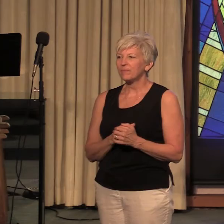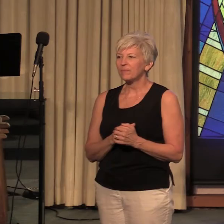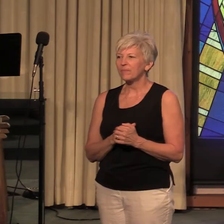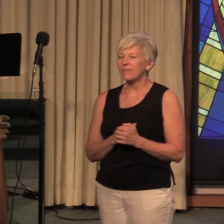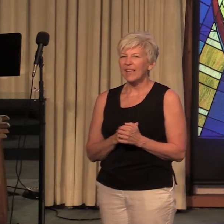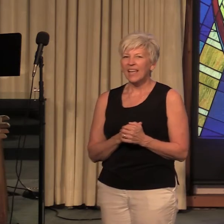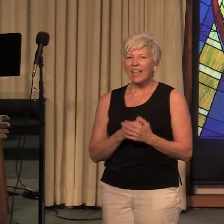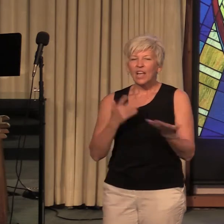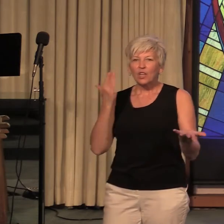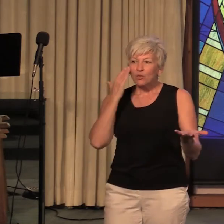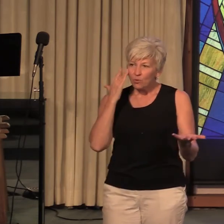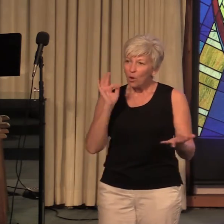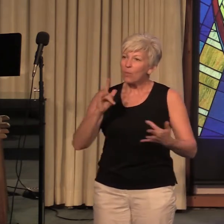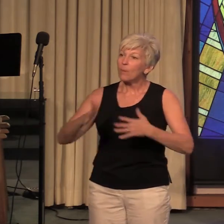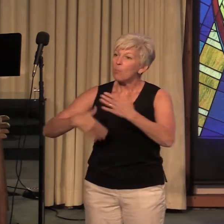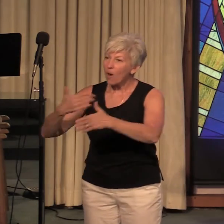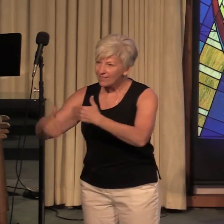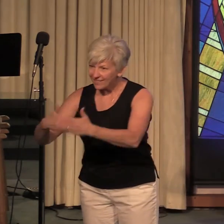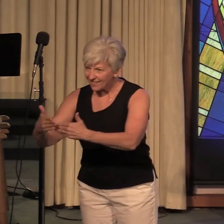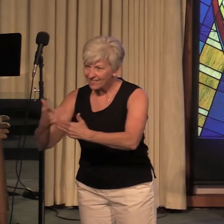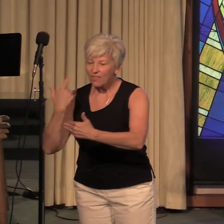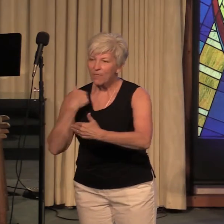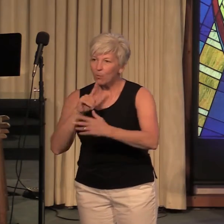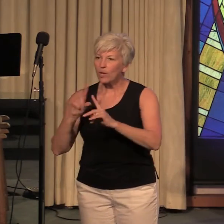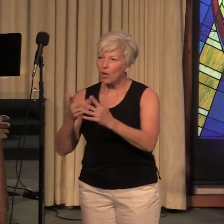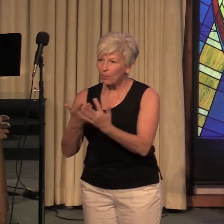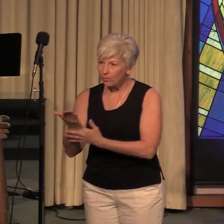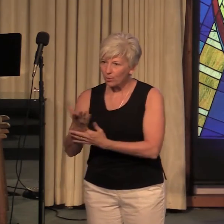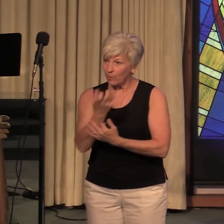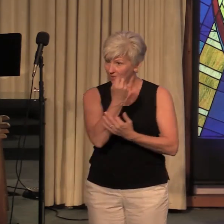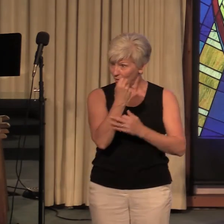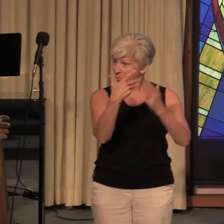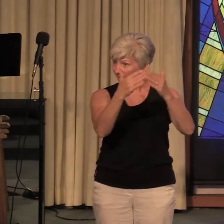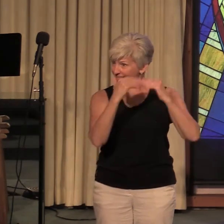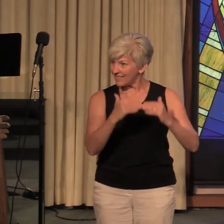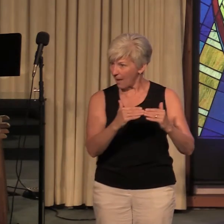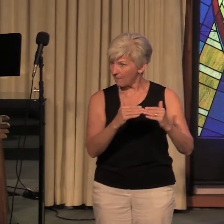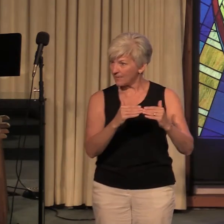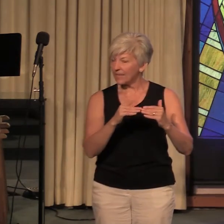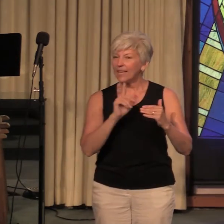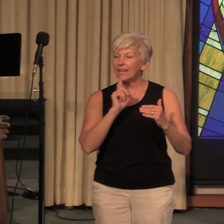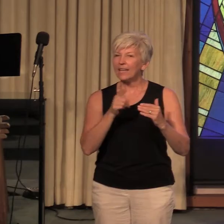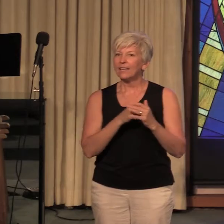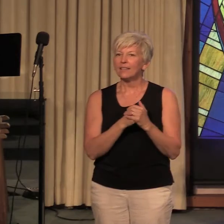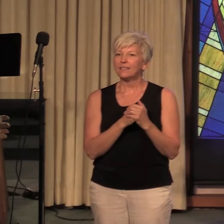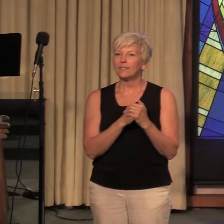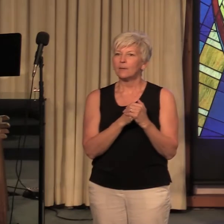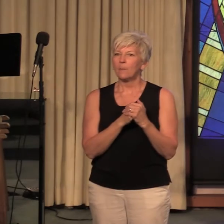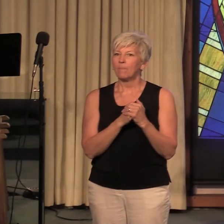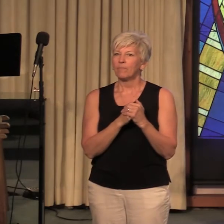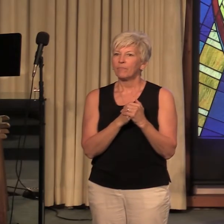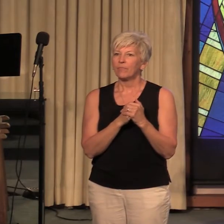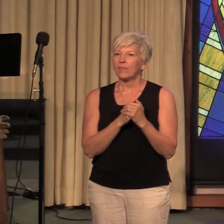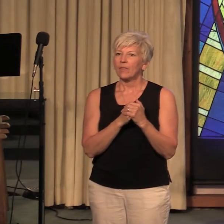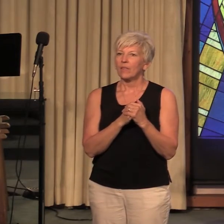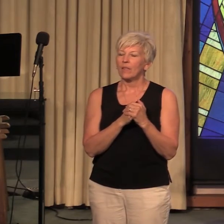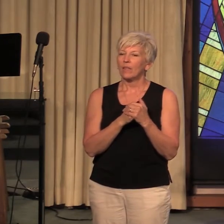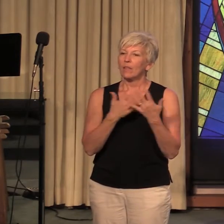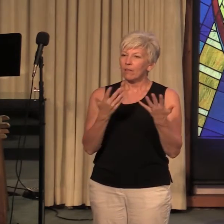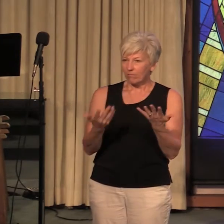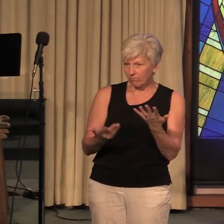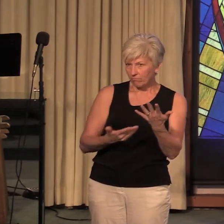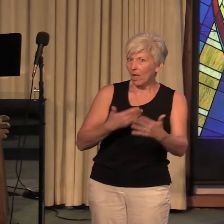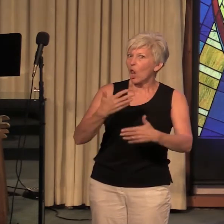you know the process that we go through in the 12 steps is along the way